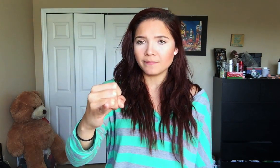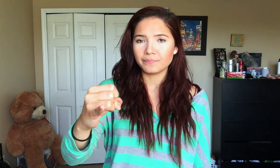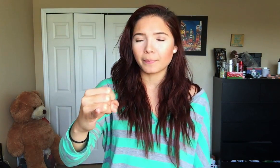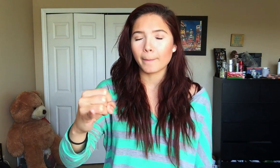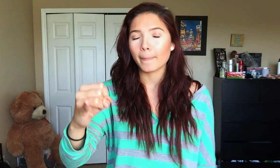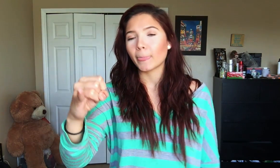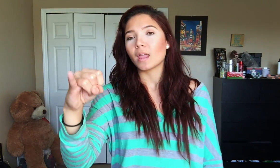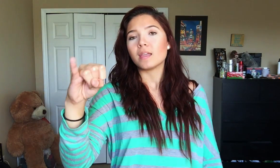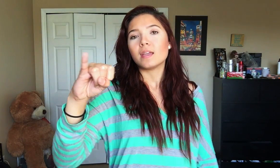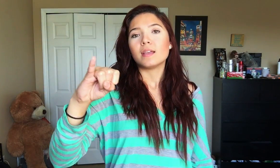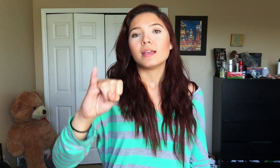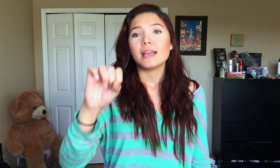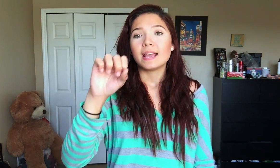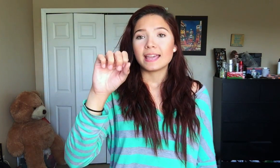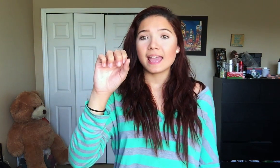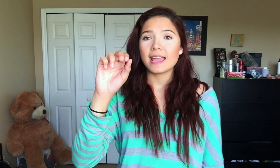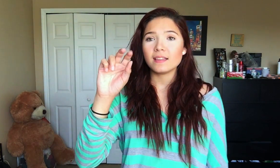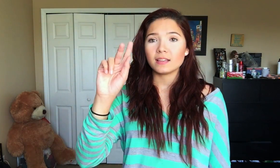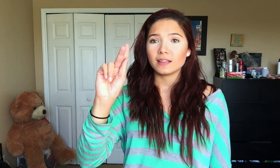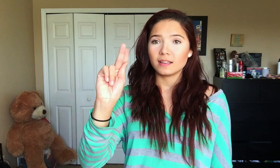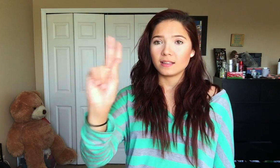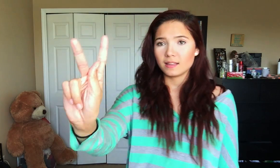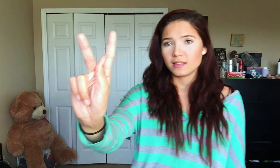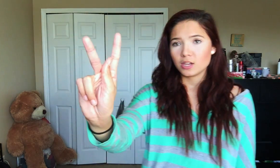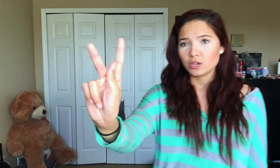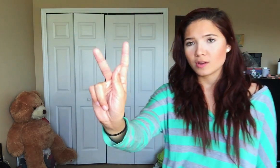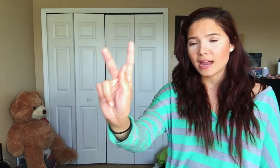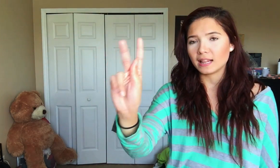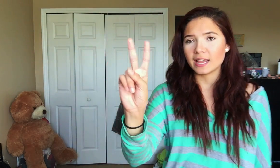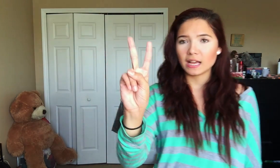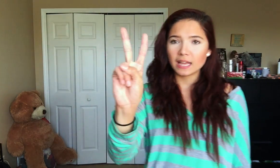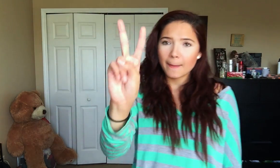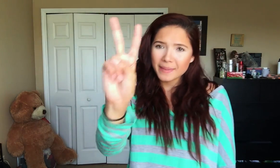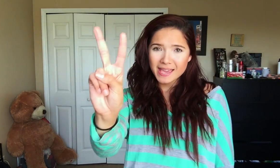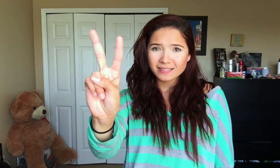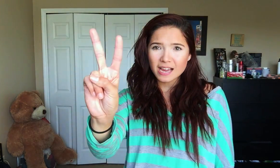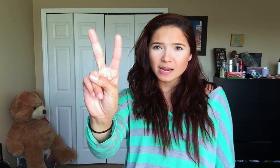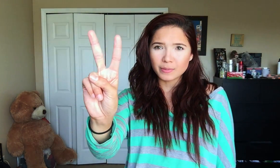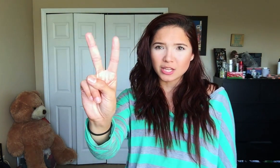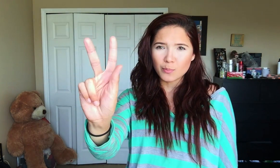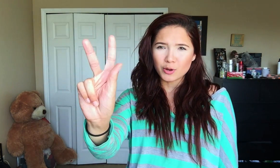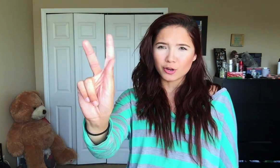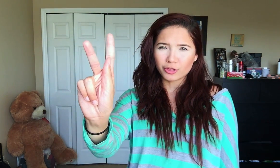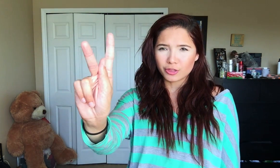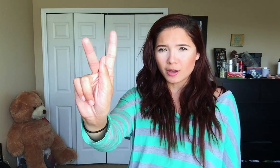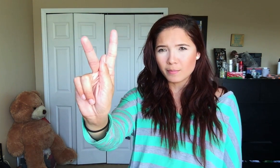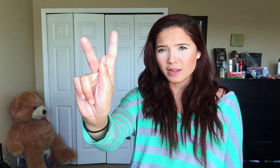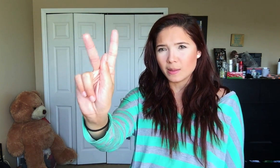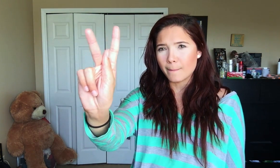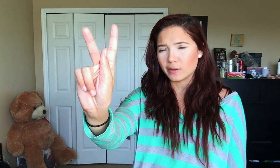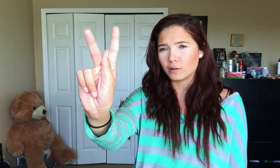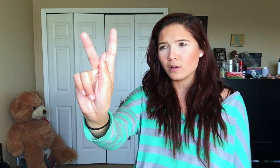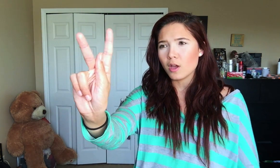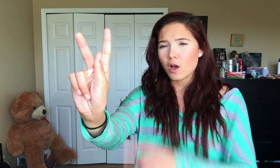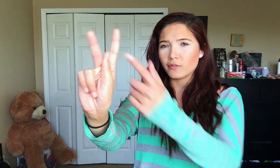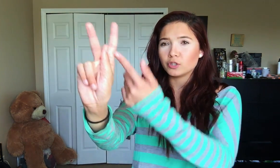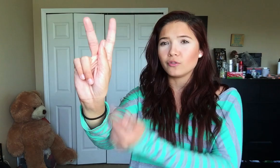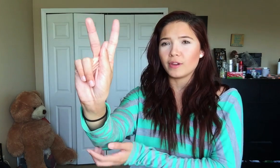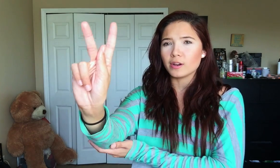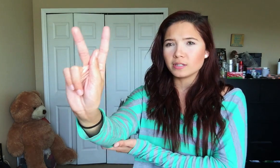okay you're kind of like like a P sign but then you put your thumb in the middle of your two fingers